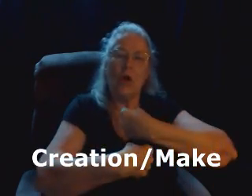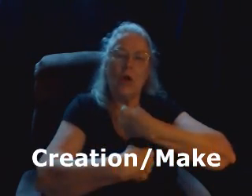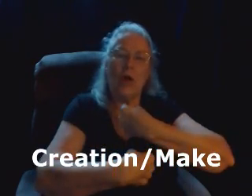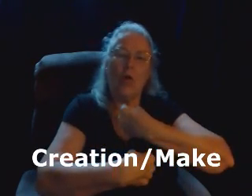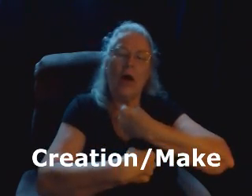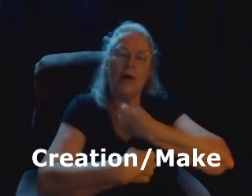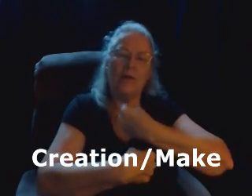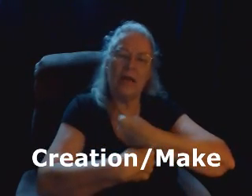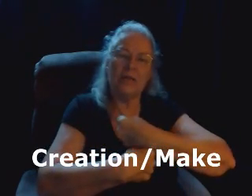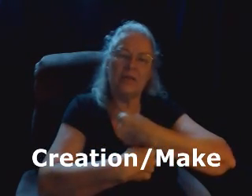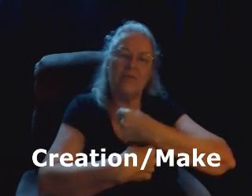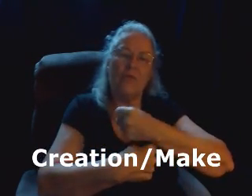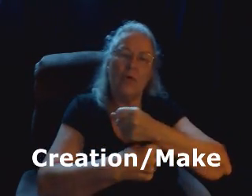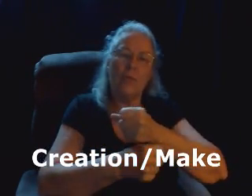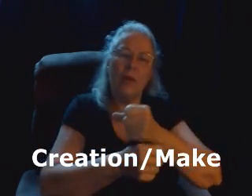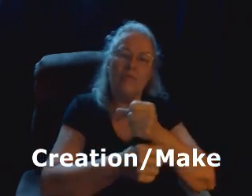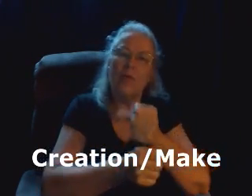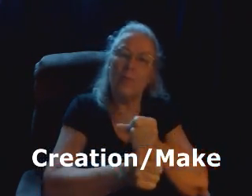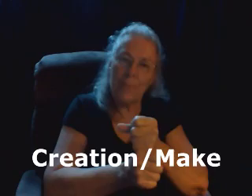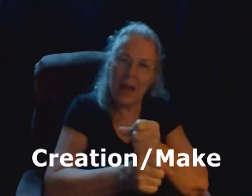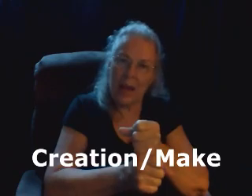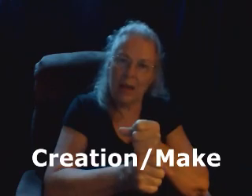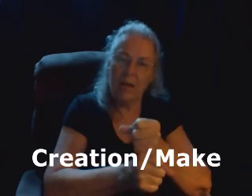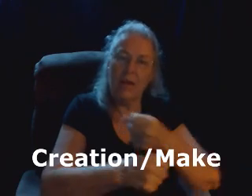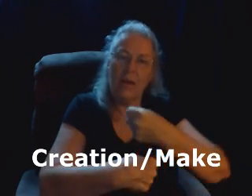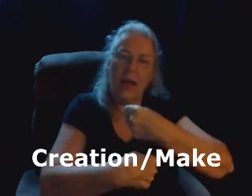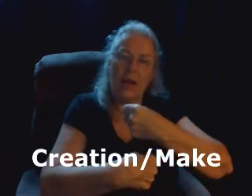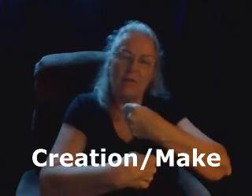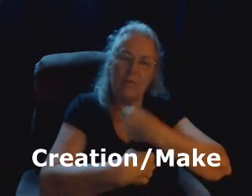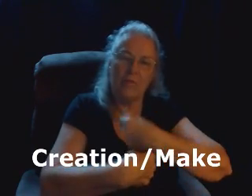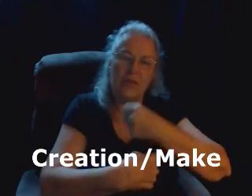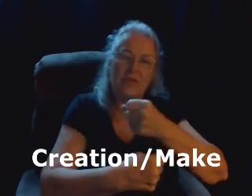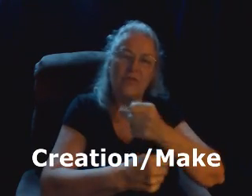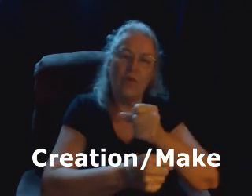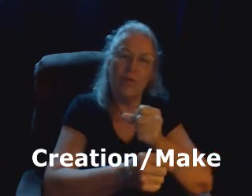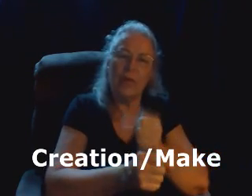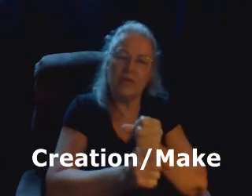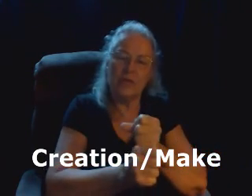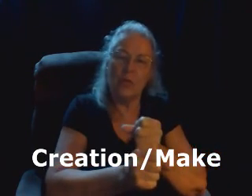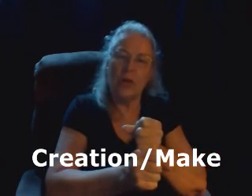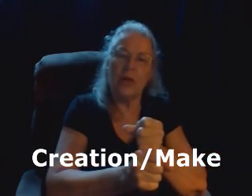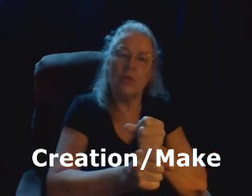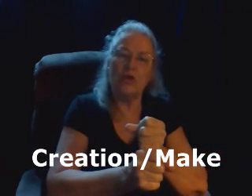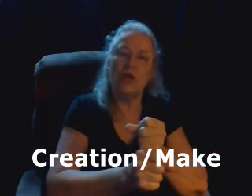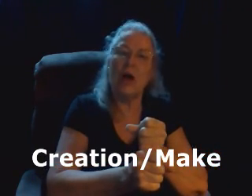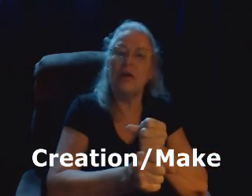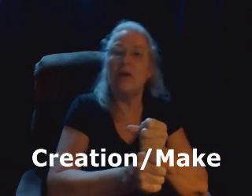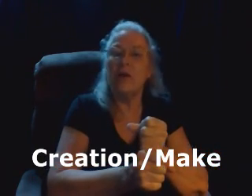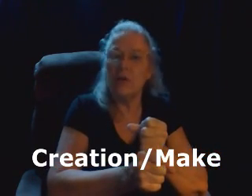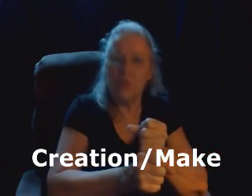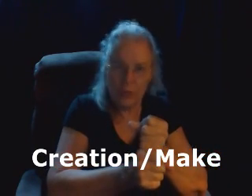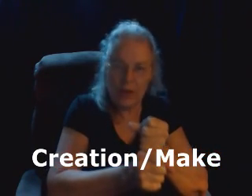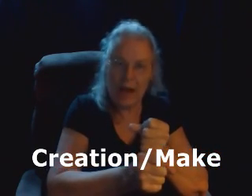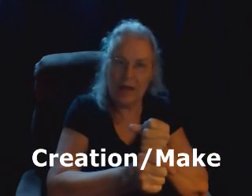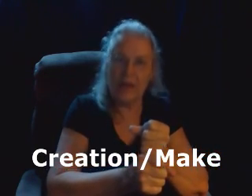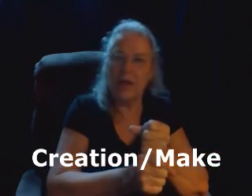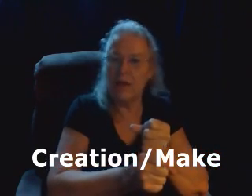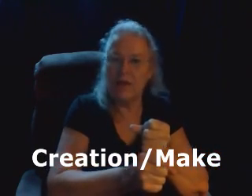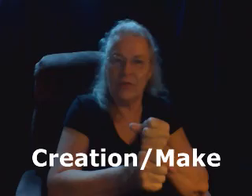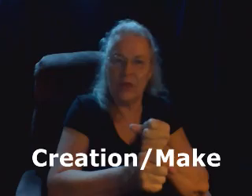Creation, it's the form for make, and this form is the one in which God created the